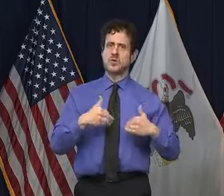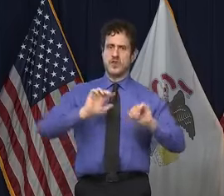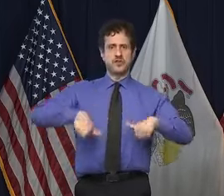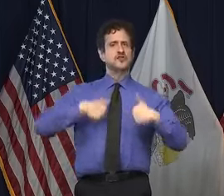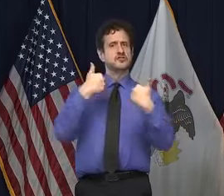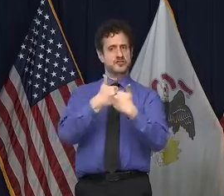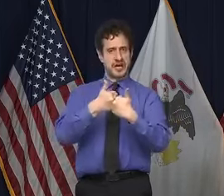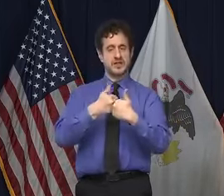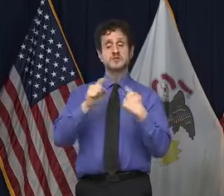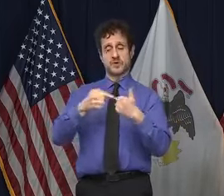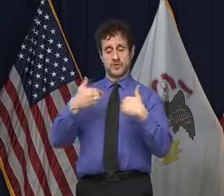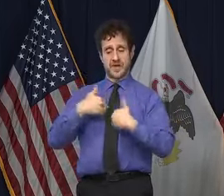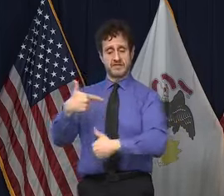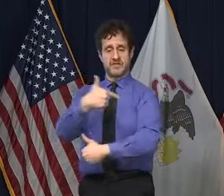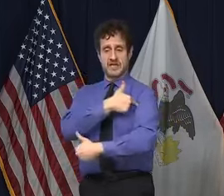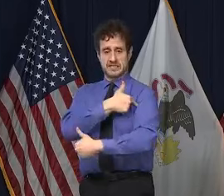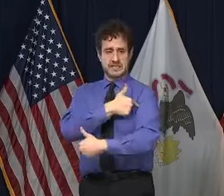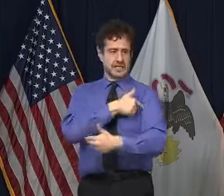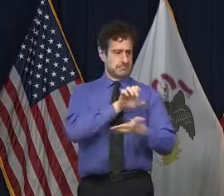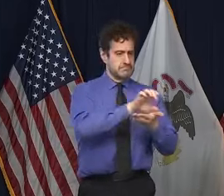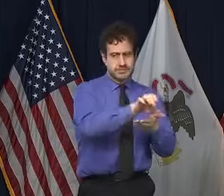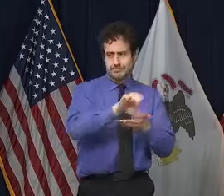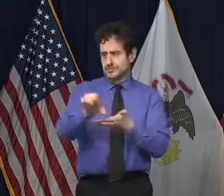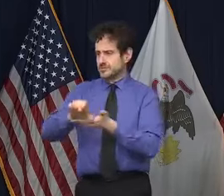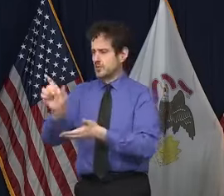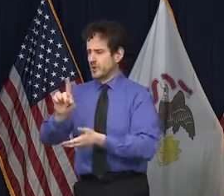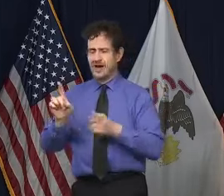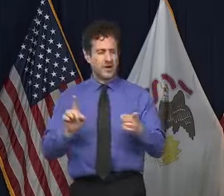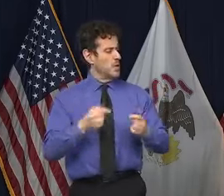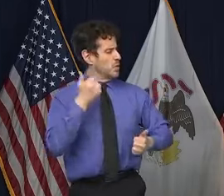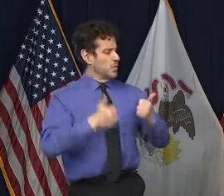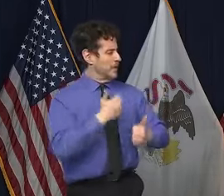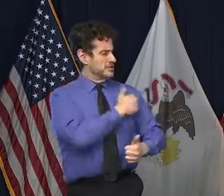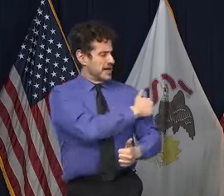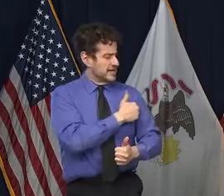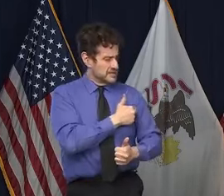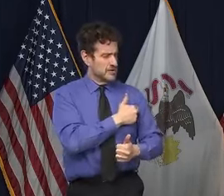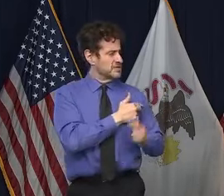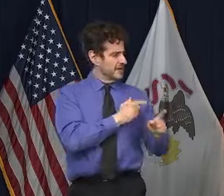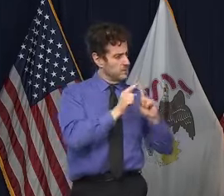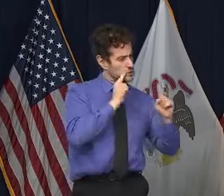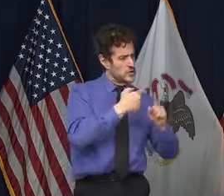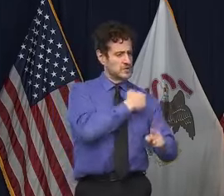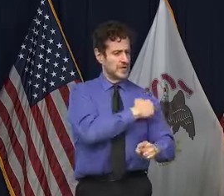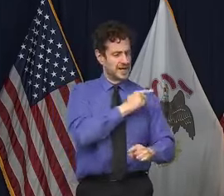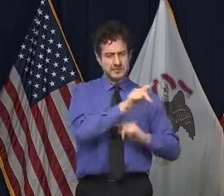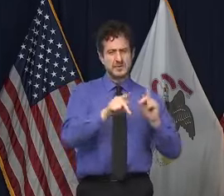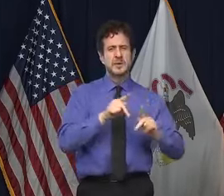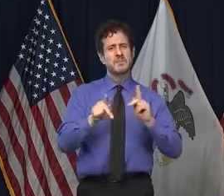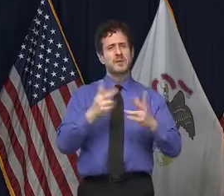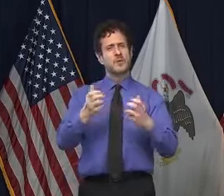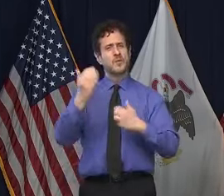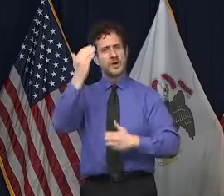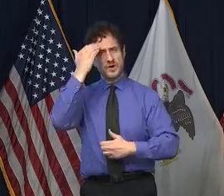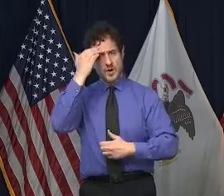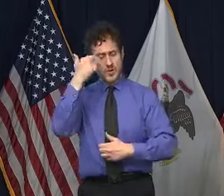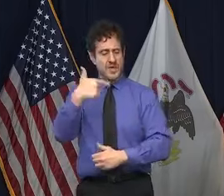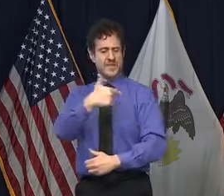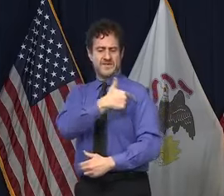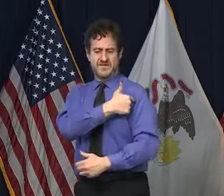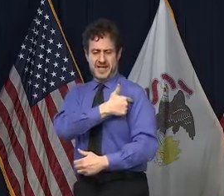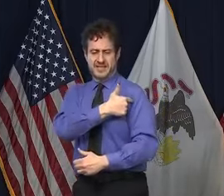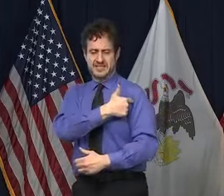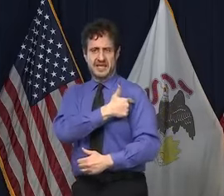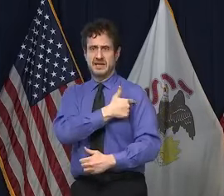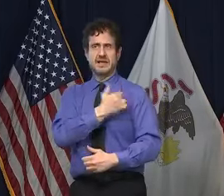delivering the vaccine? And what hospitals, where are you at with the hospitals? People wonder, where are they going to go